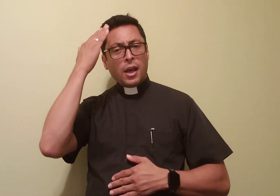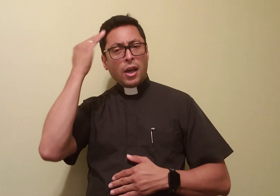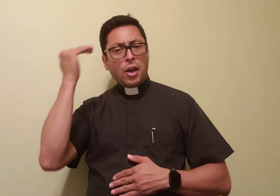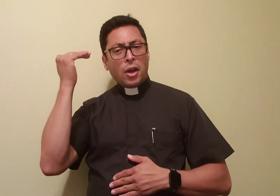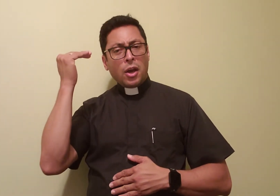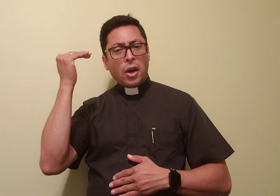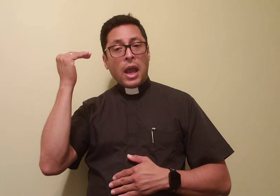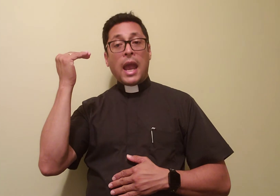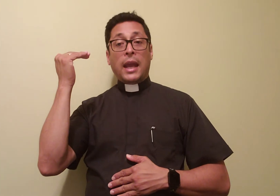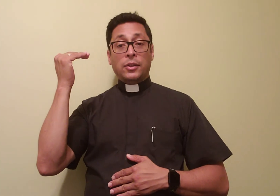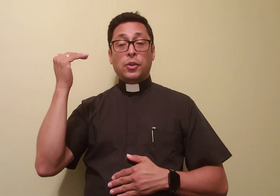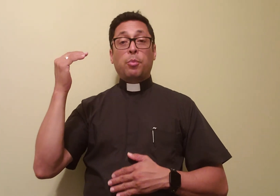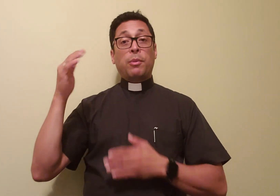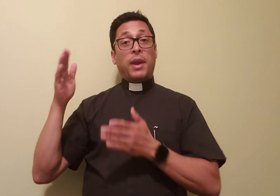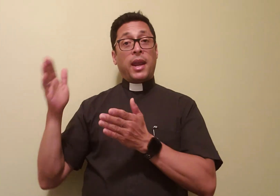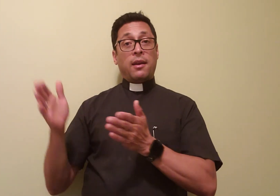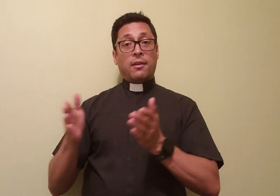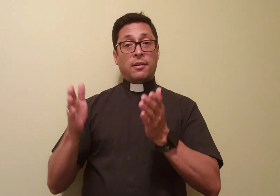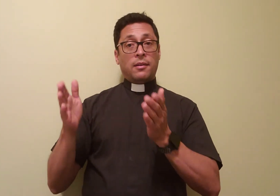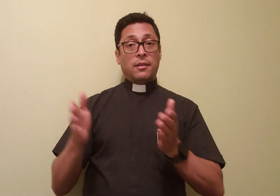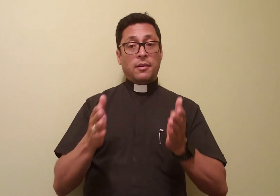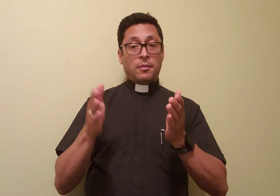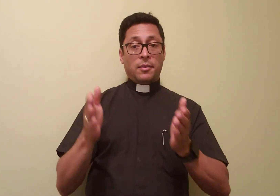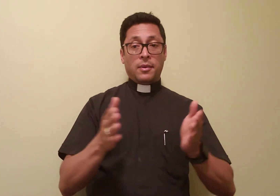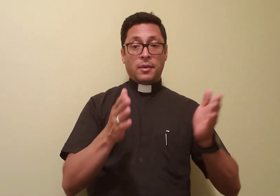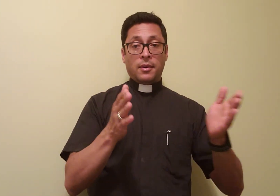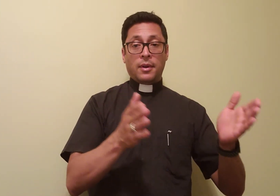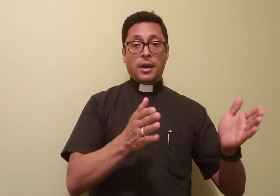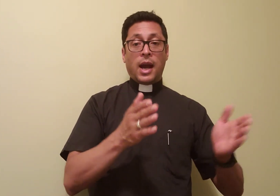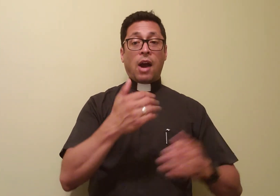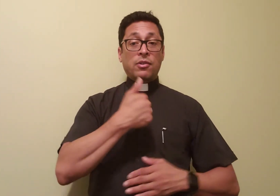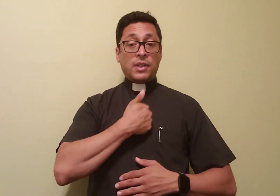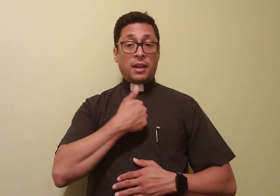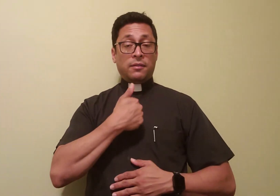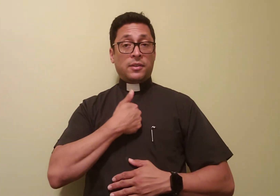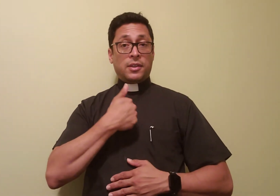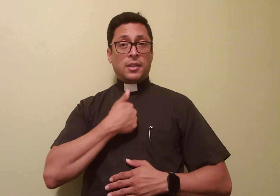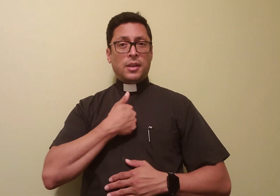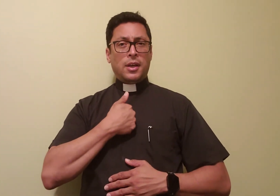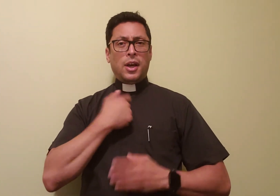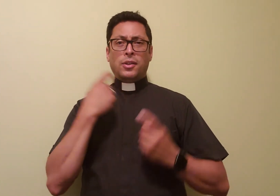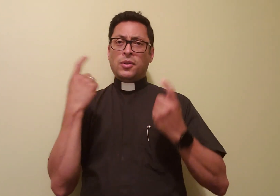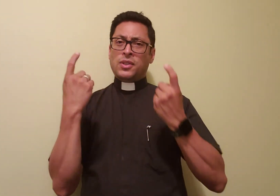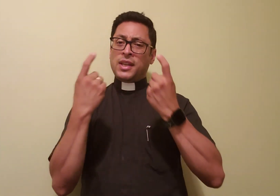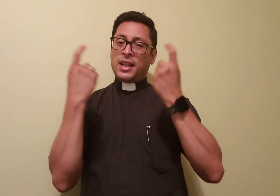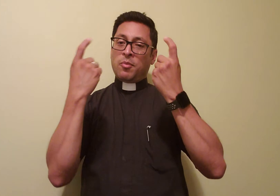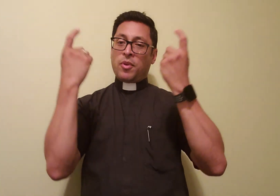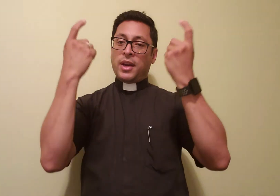And so prepare ourselves to celebrate